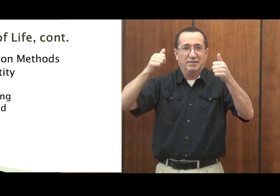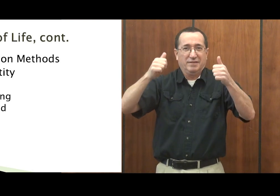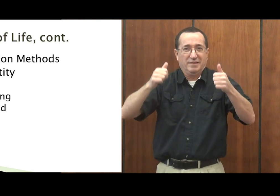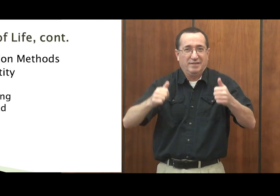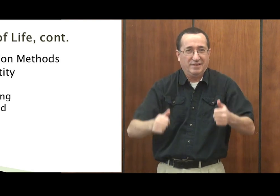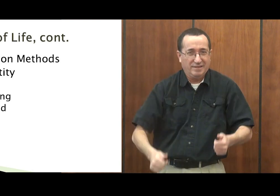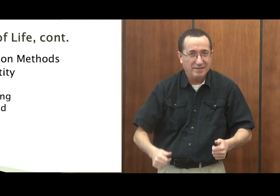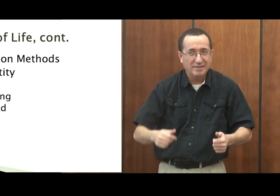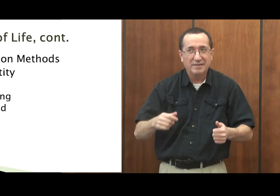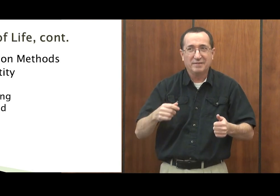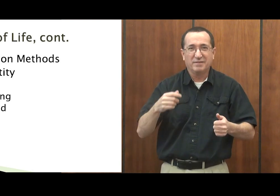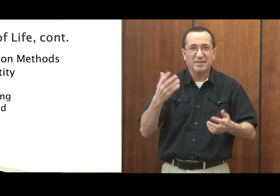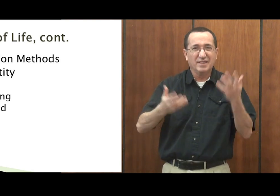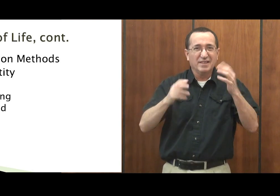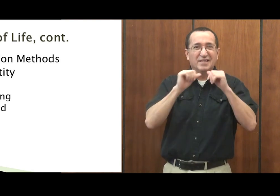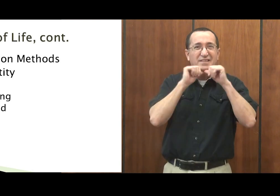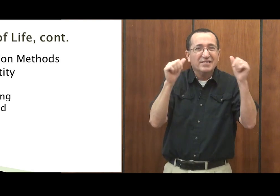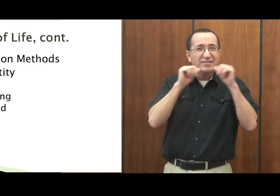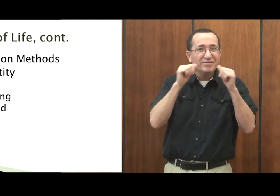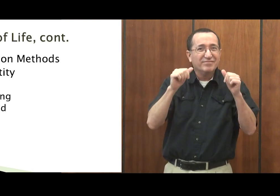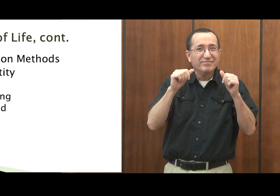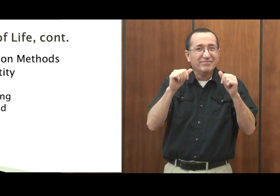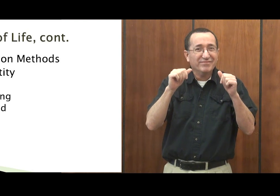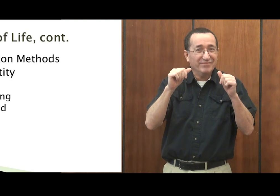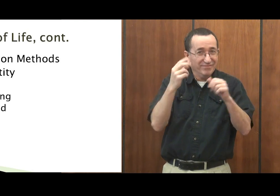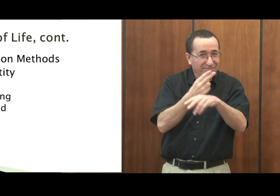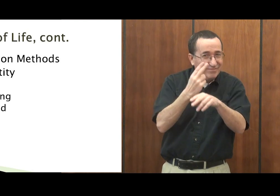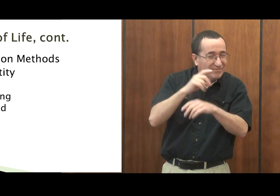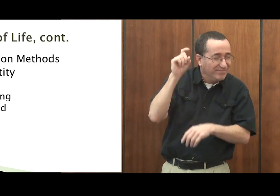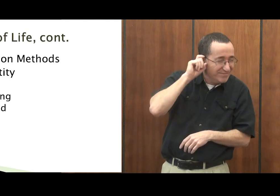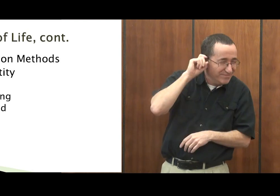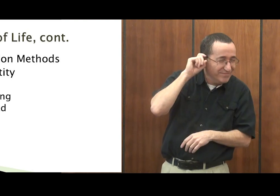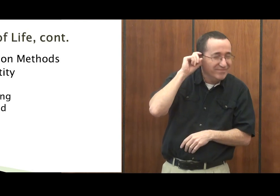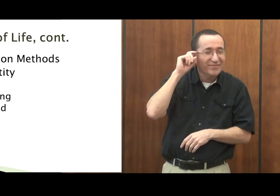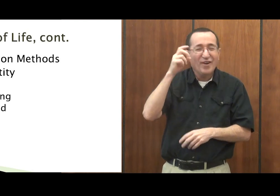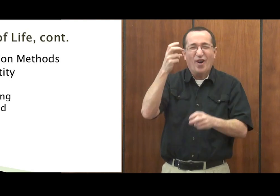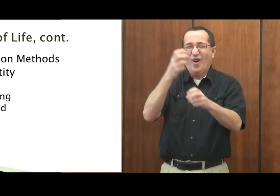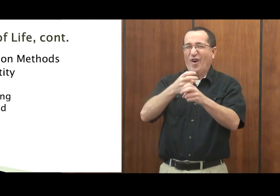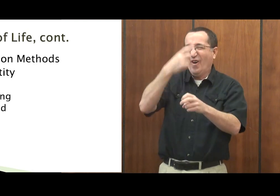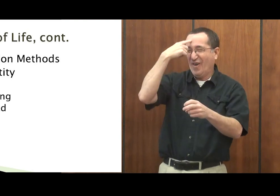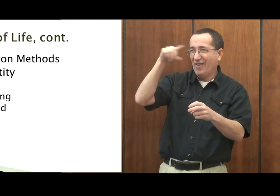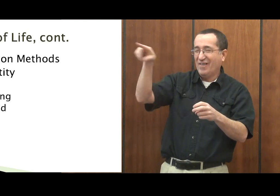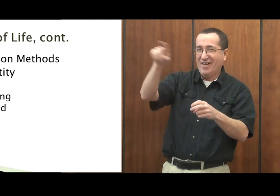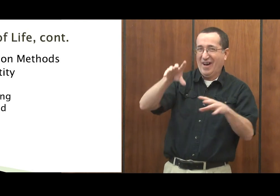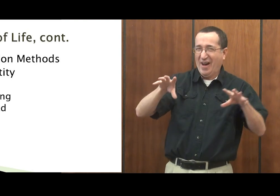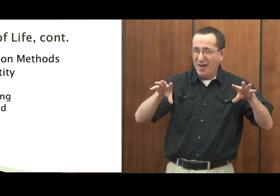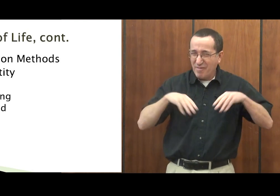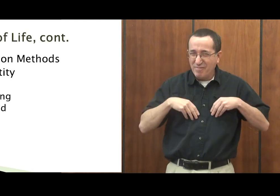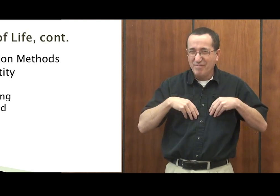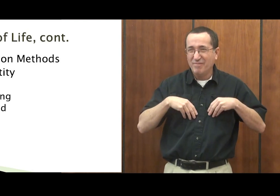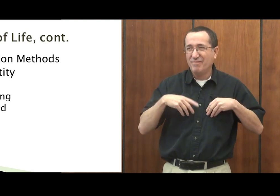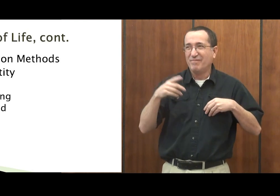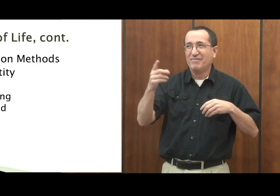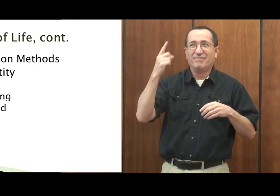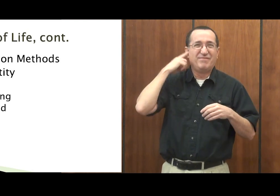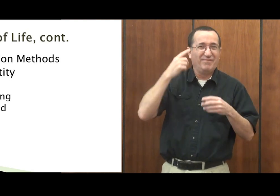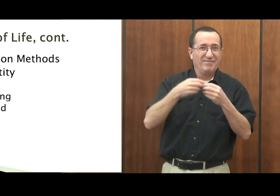70s, your hearing really can digress. Sometimes they'll use hearing aids. But a lot of